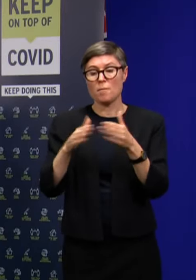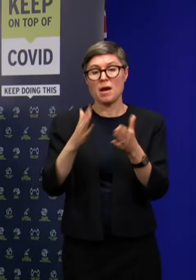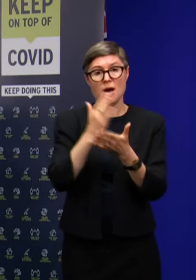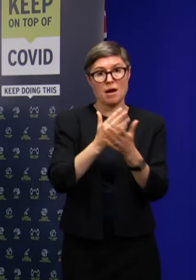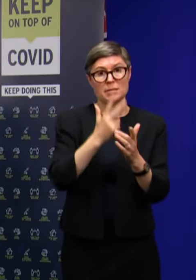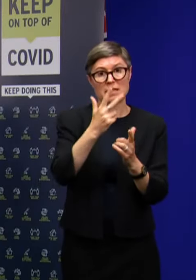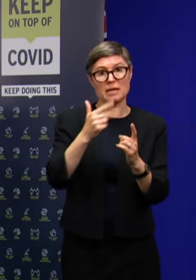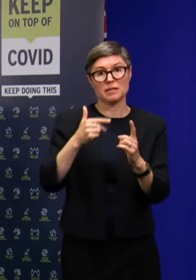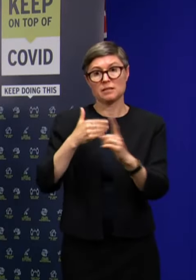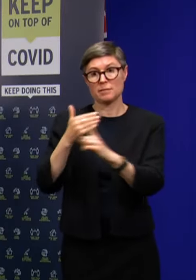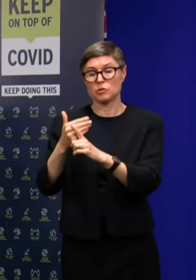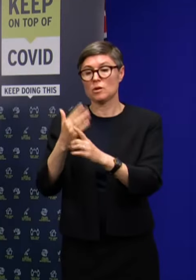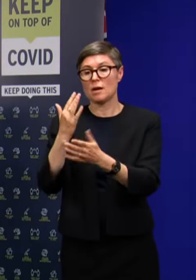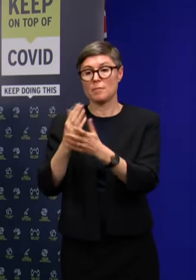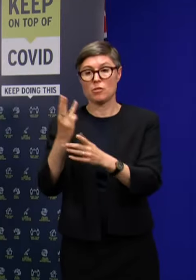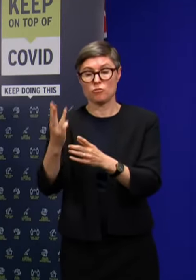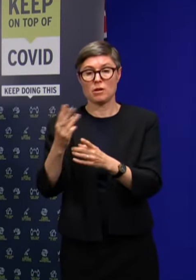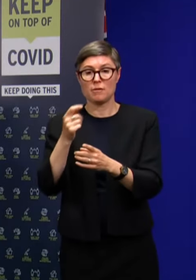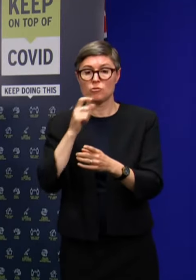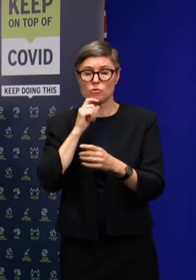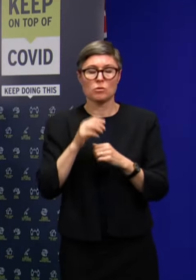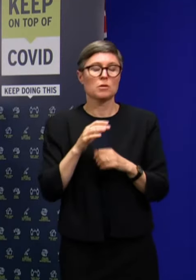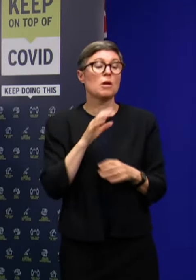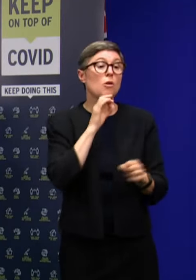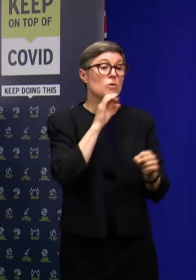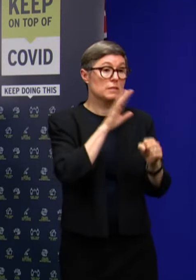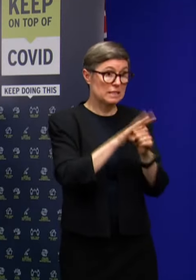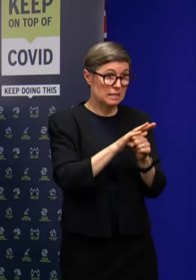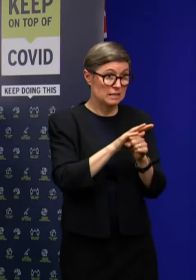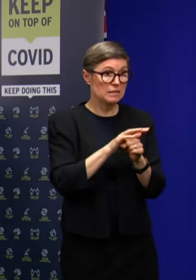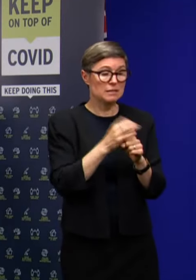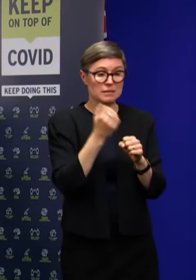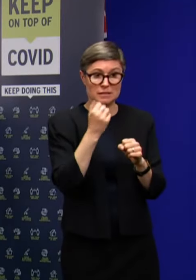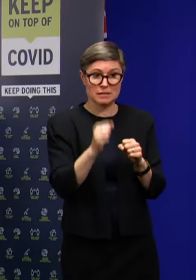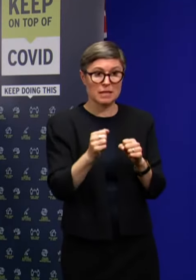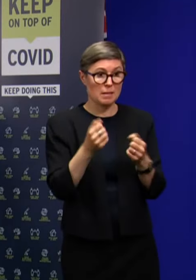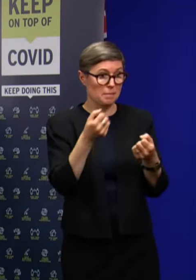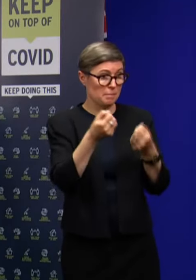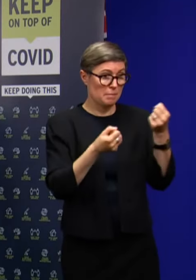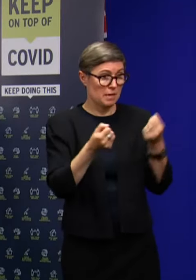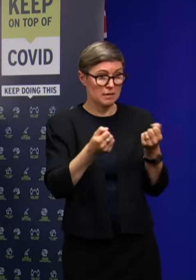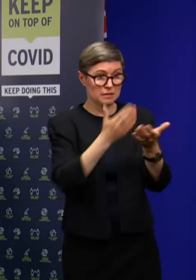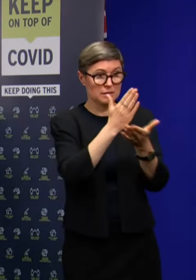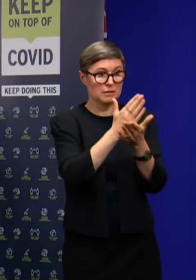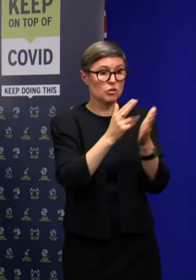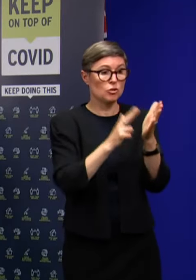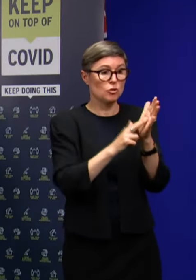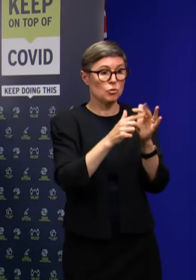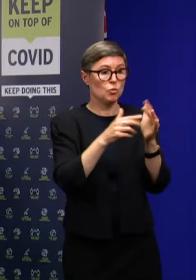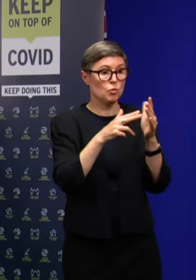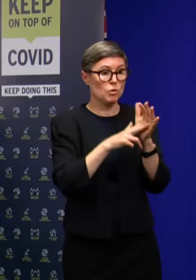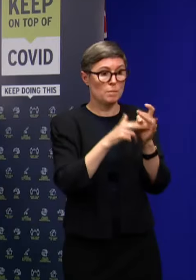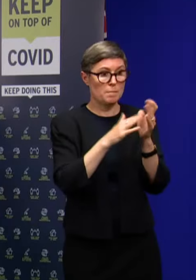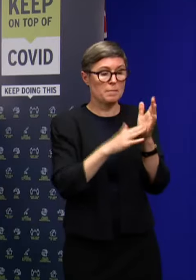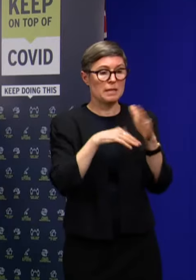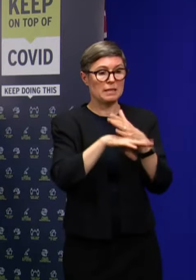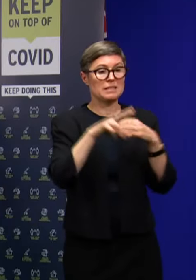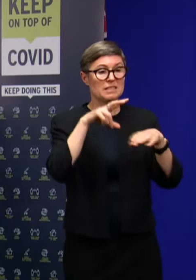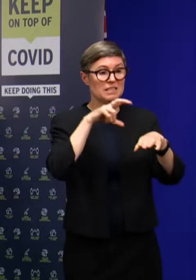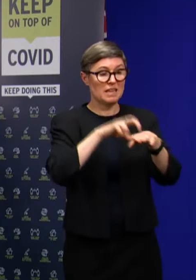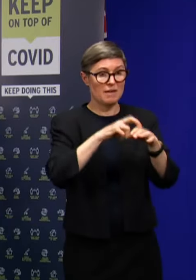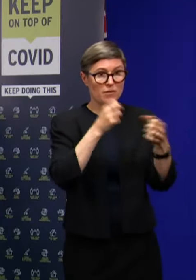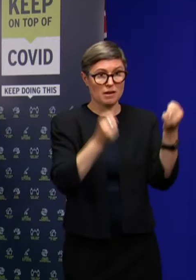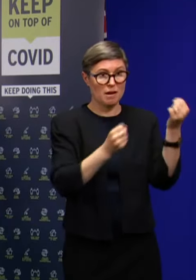to 3.30pm. In Launceston, there remains a mobile testing clinic located in Newnham at the Tas-Tave car park